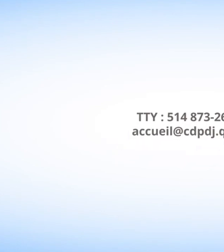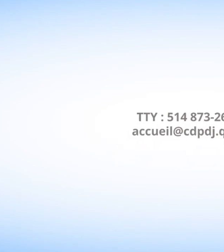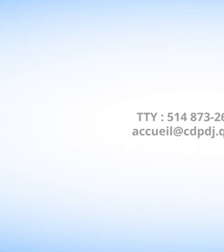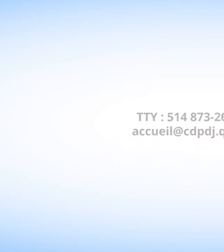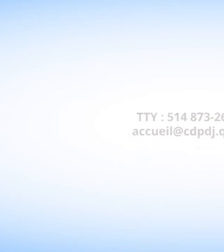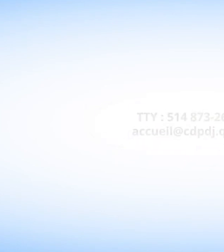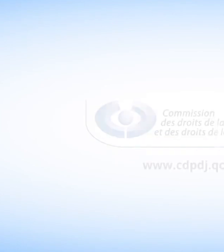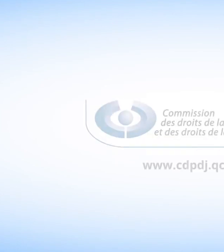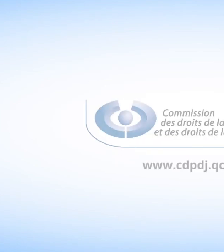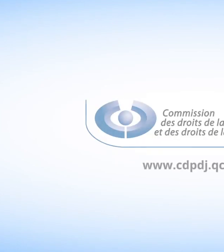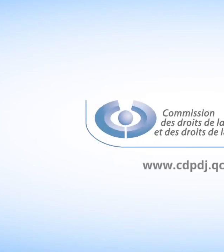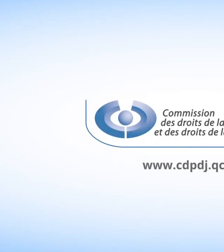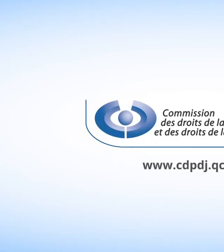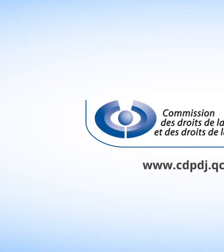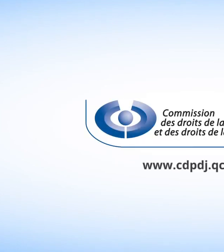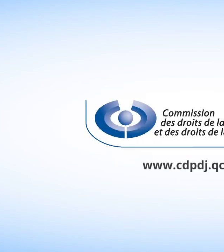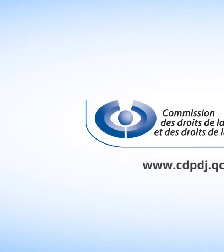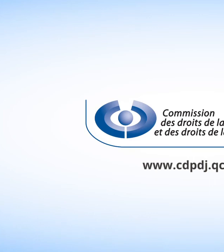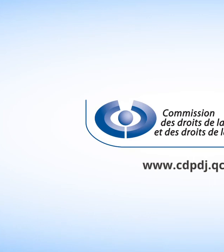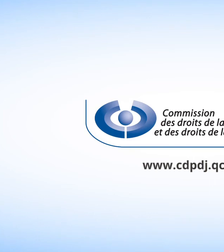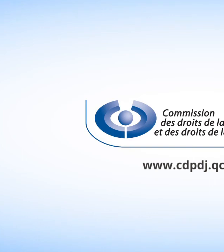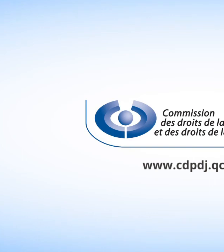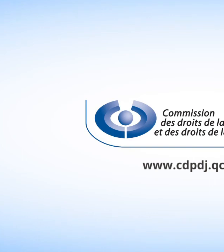cdpdj.qc.ca